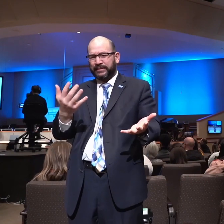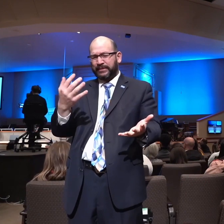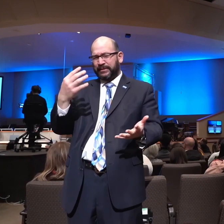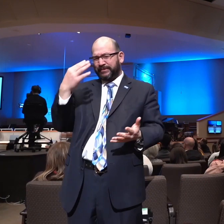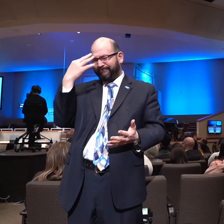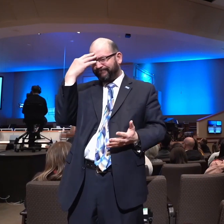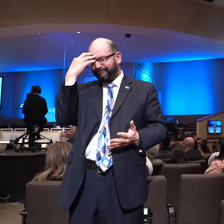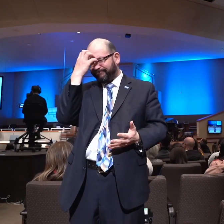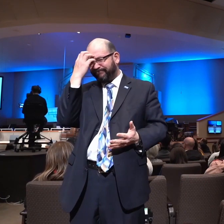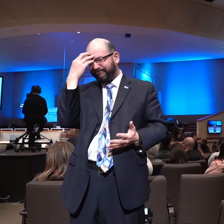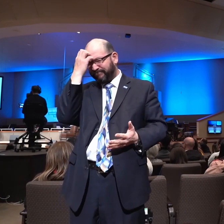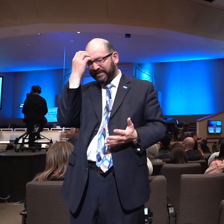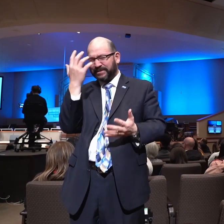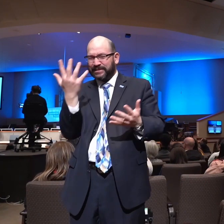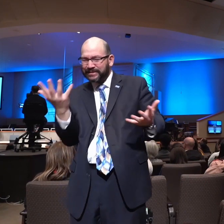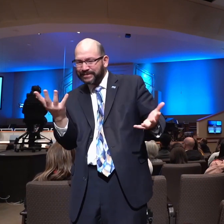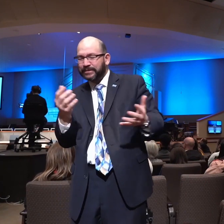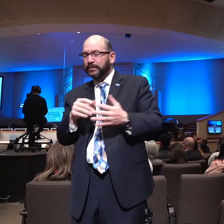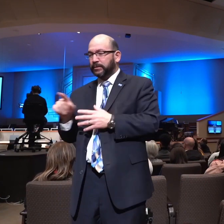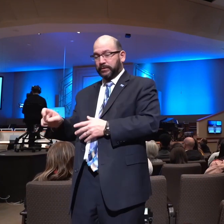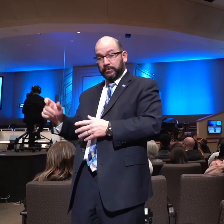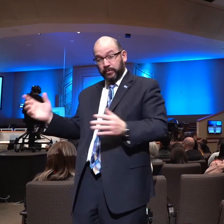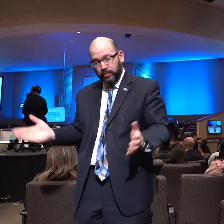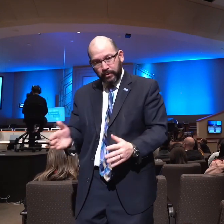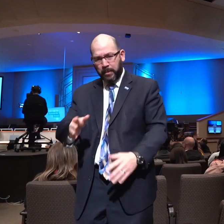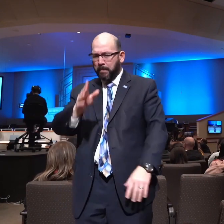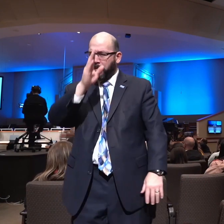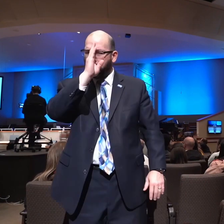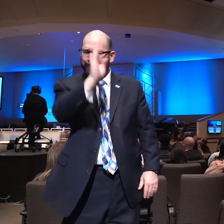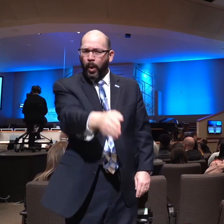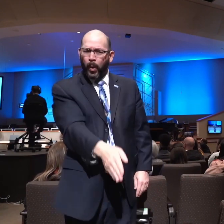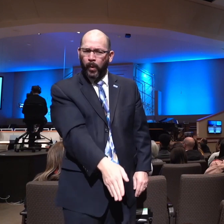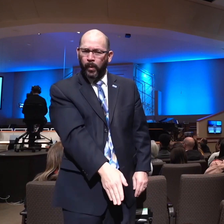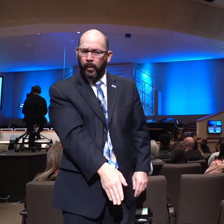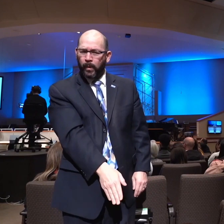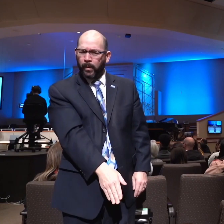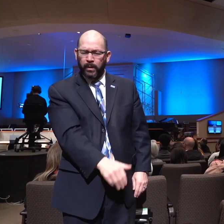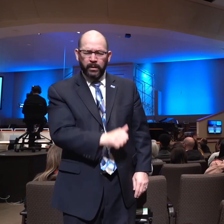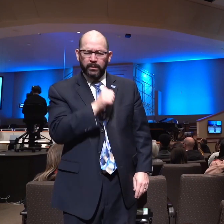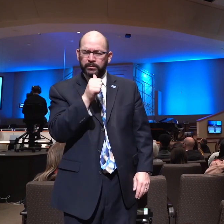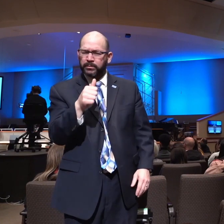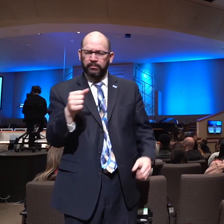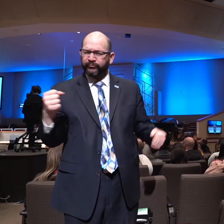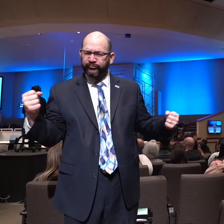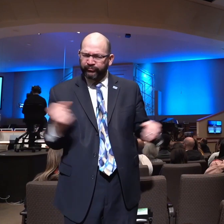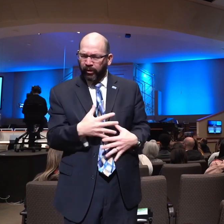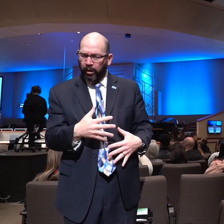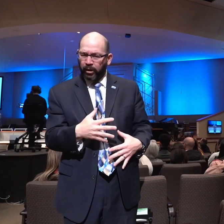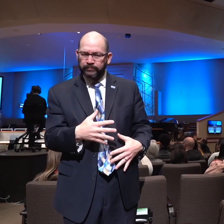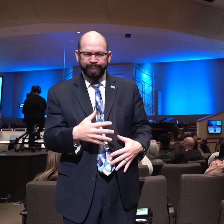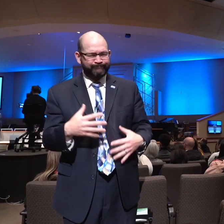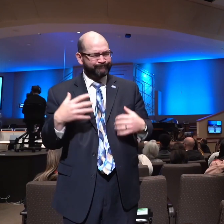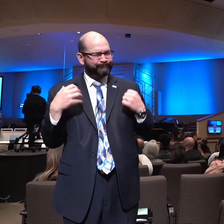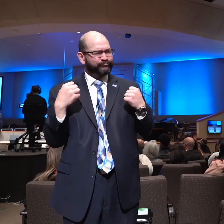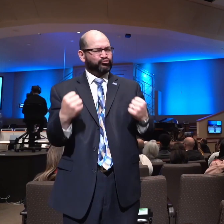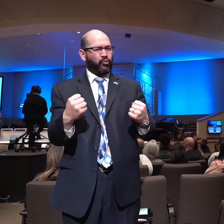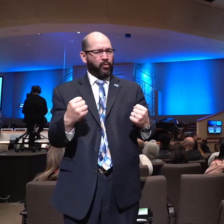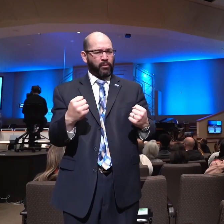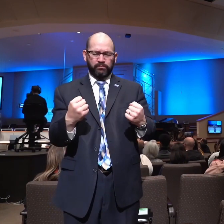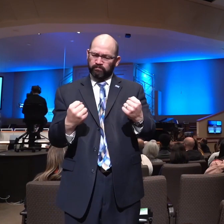times Paul the Apostle had to remind him to be bold, to be of good courage, to take the right stand, and to be